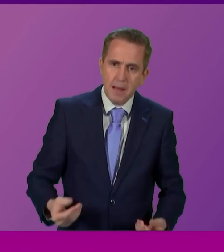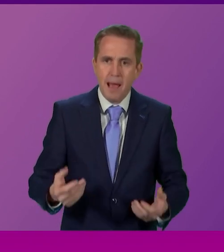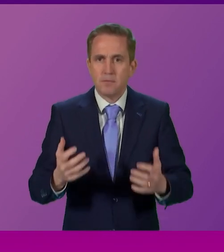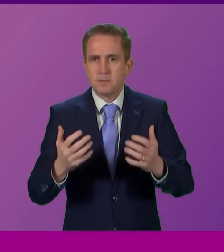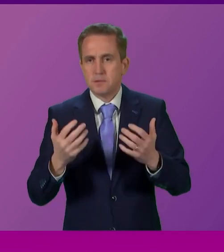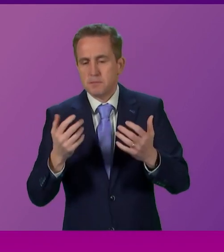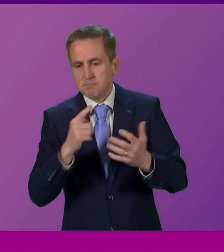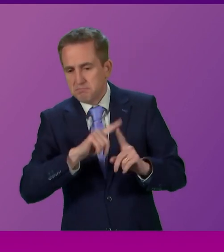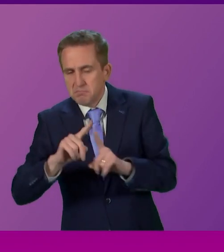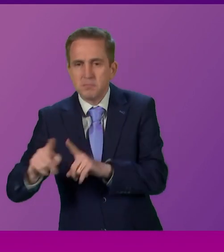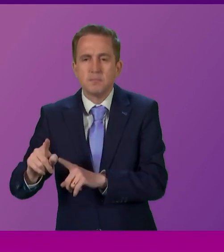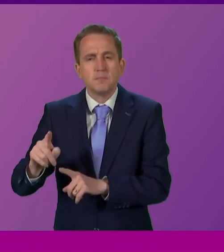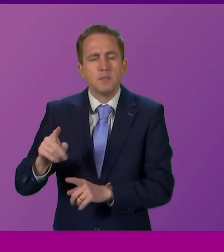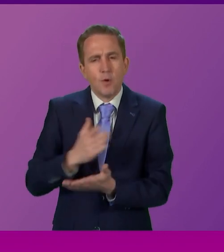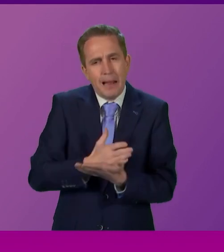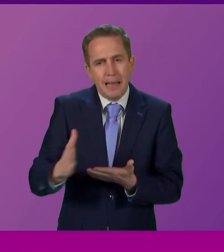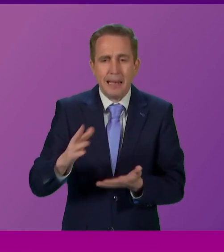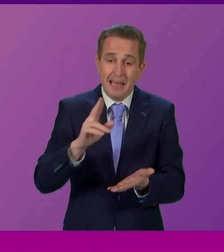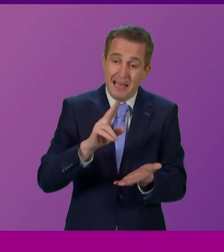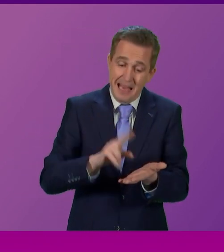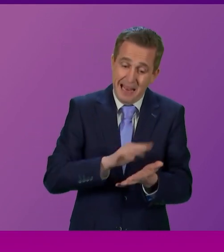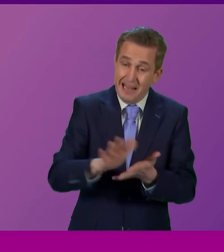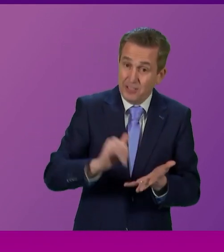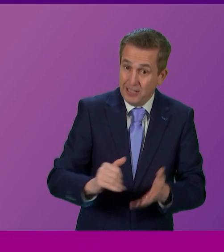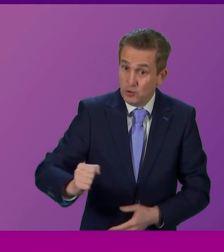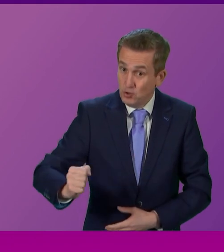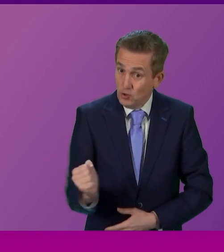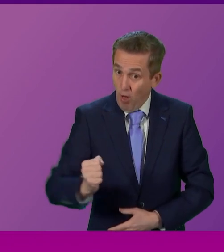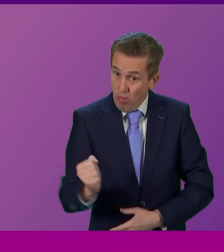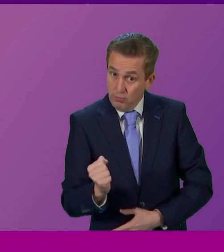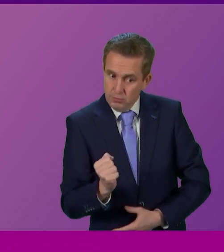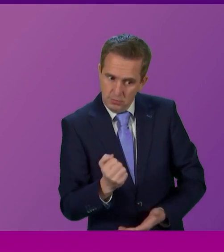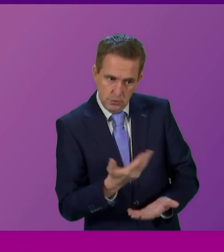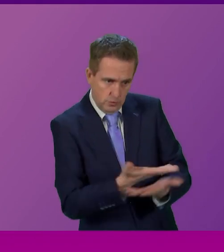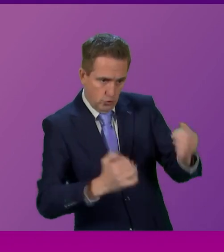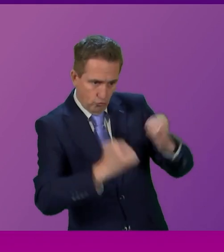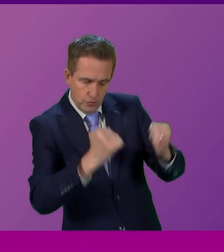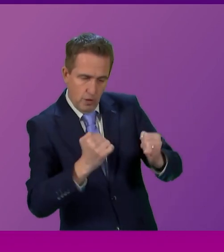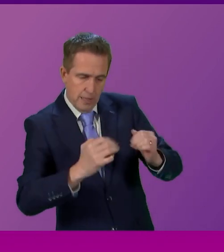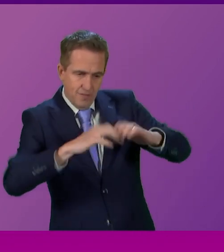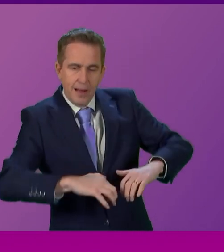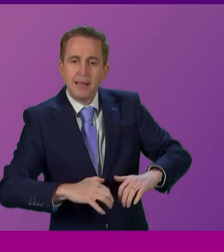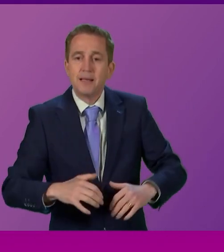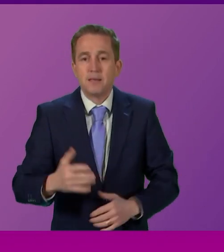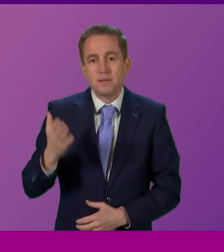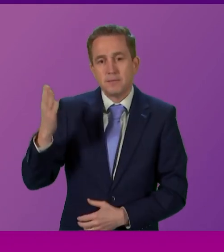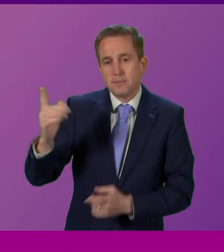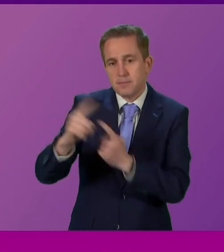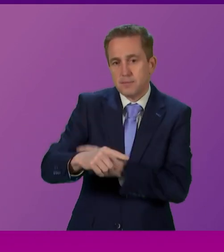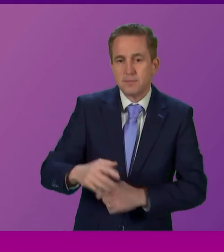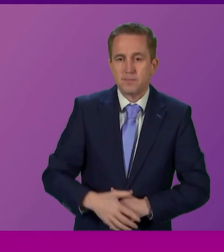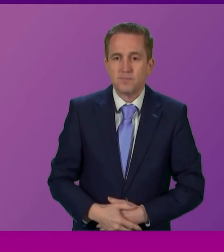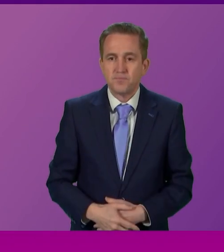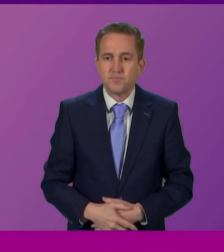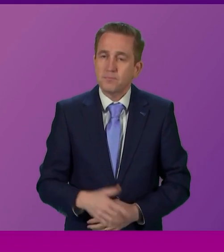So we have no doubt that the NHS in Scotland, in its current form, is unsustainable. Yes. Julie Martin. I'm delighted to